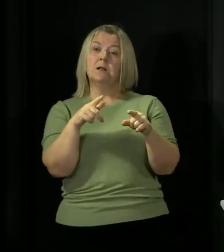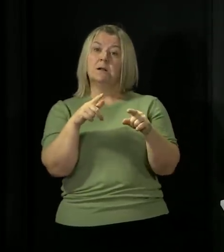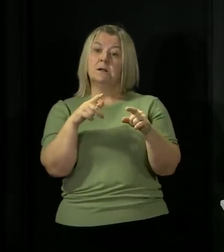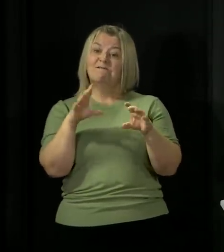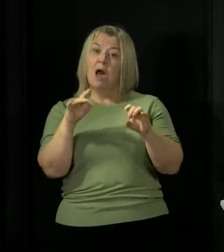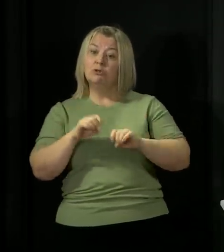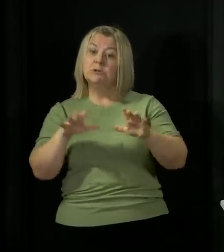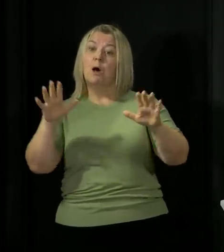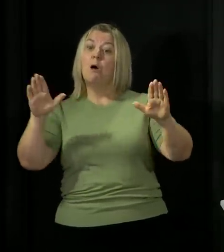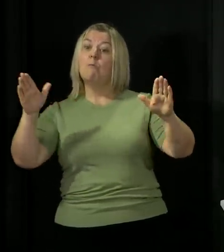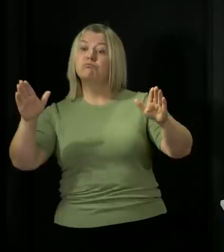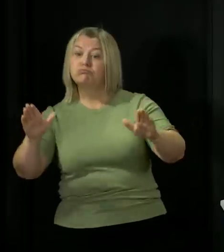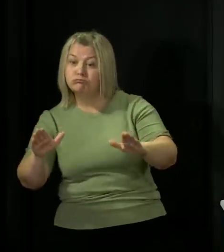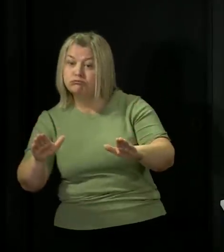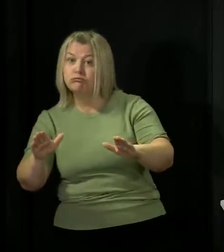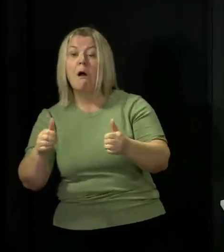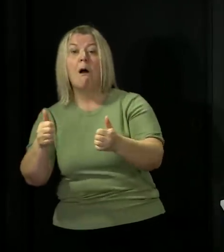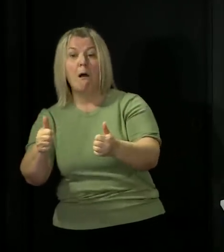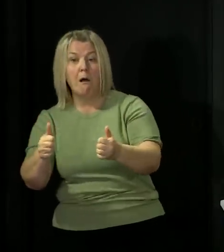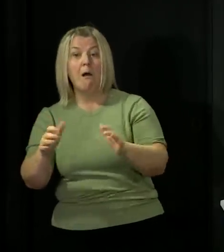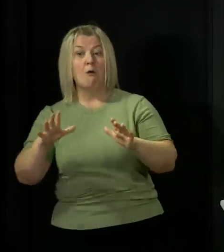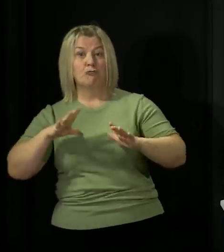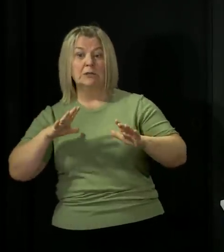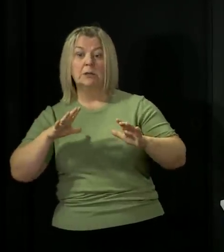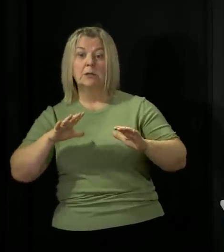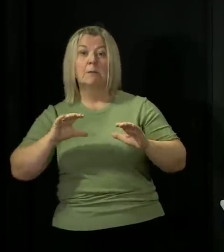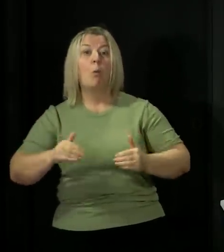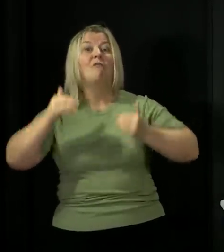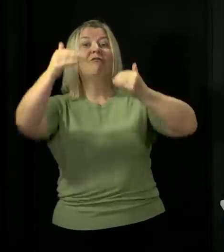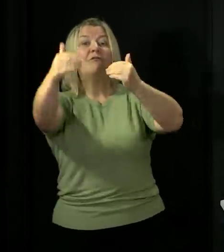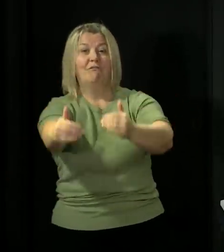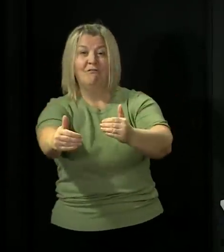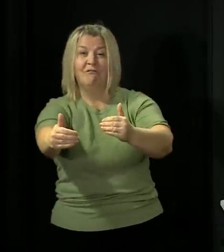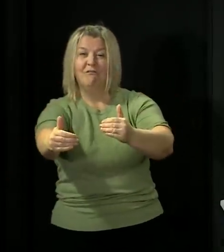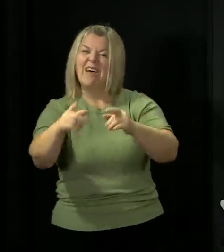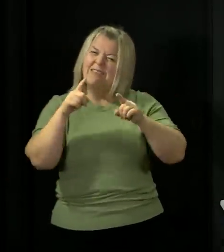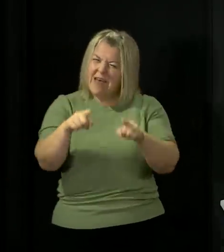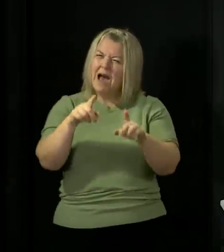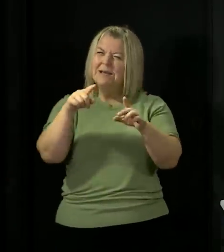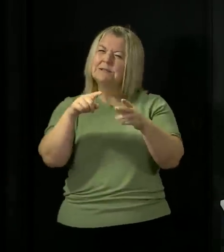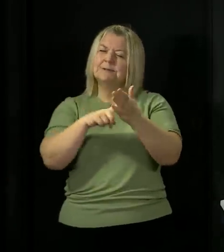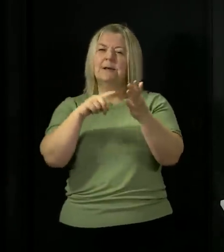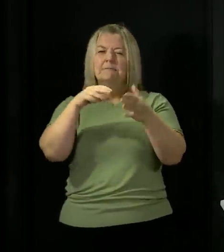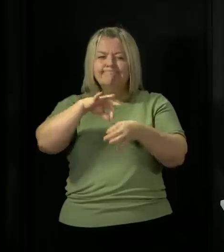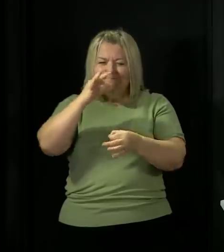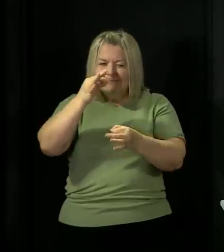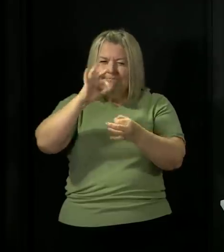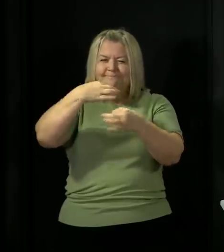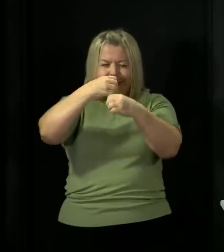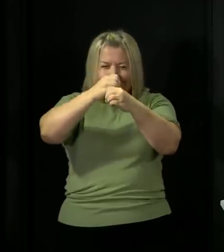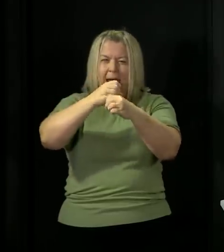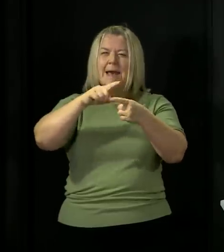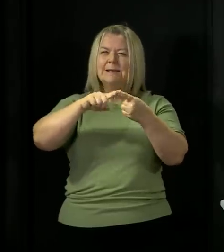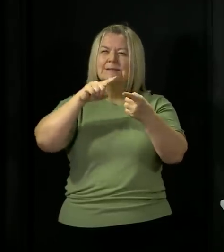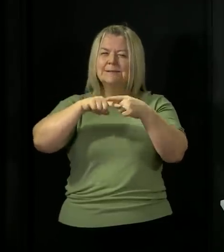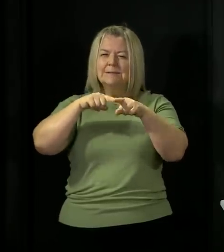start moving into the next phase and that is called the test trace isolate approach or